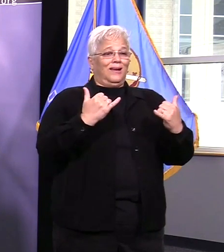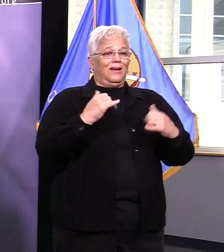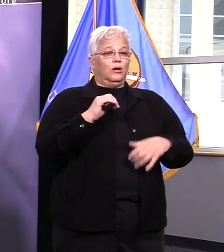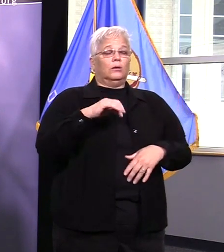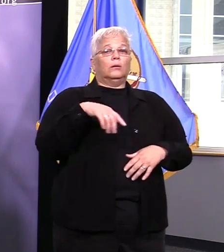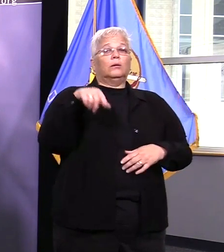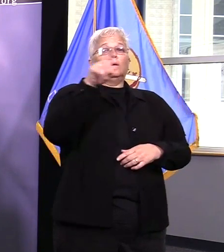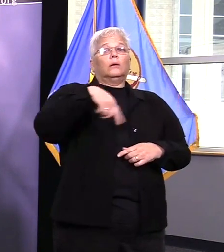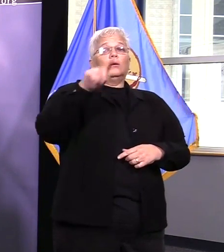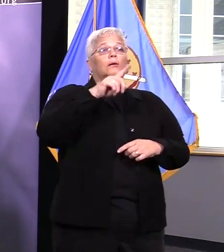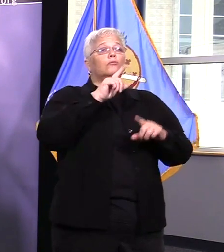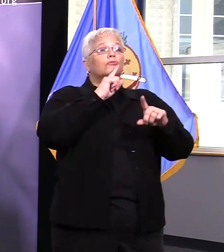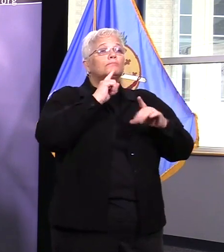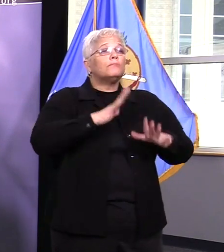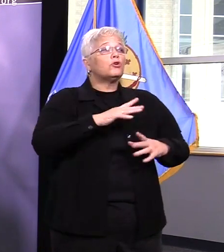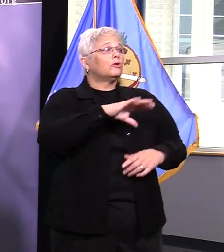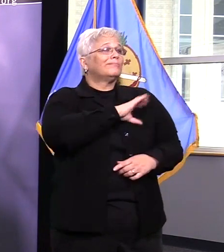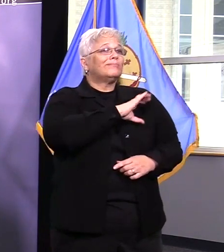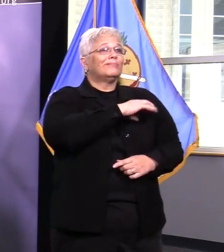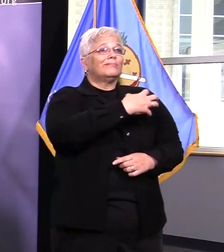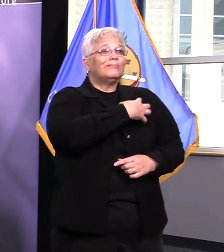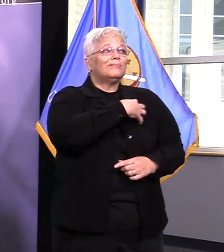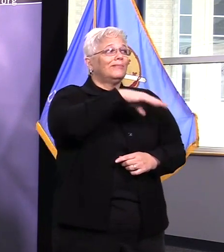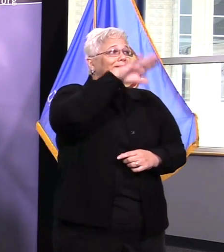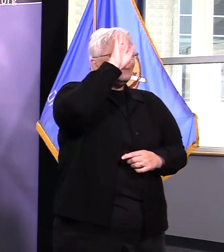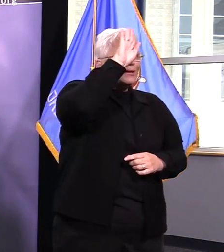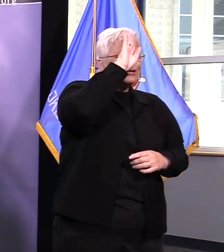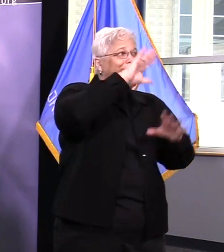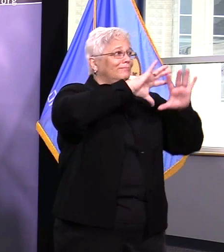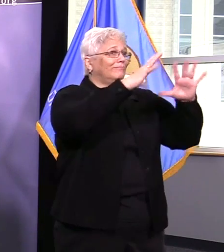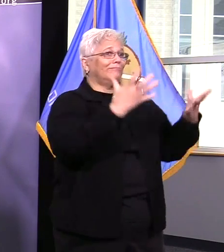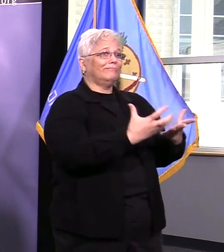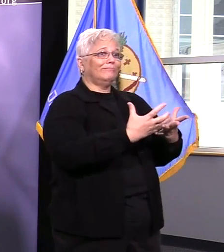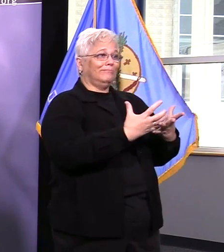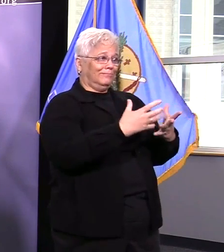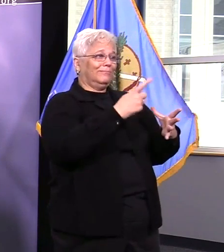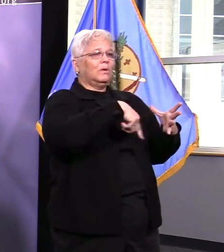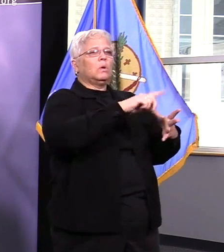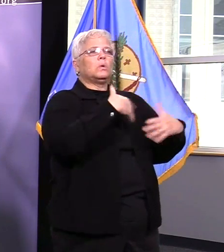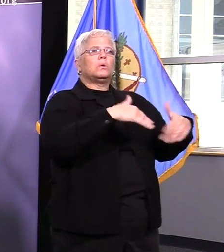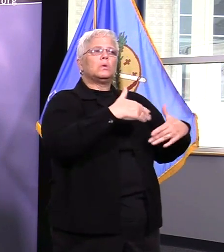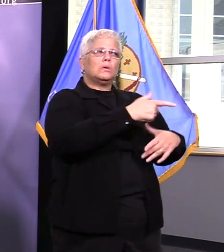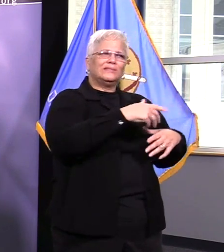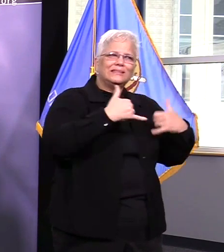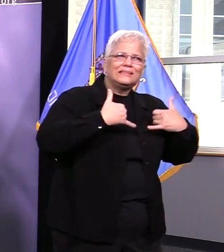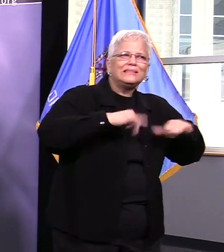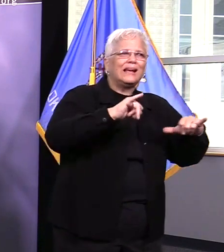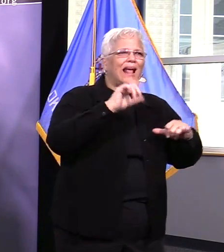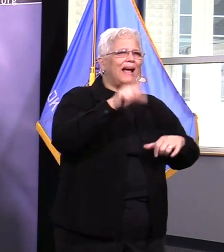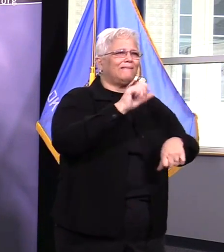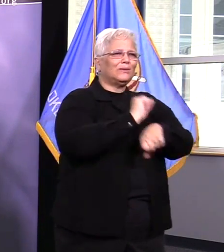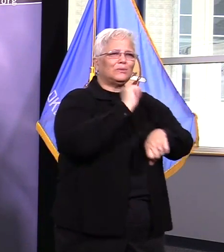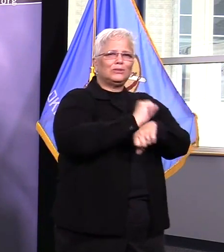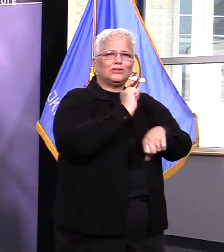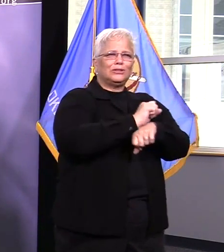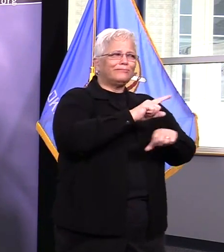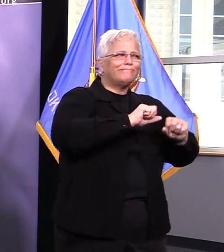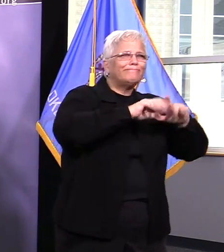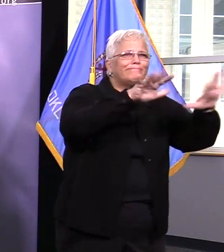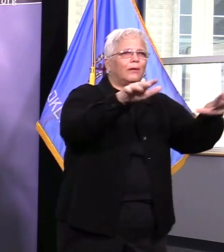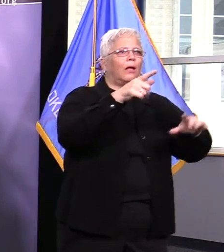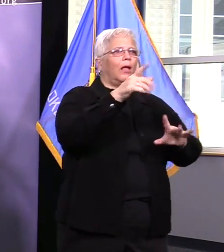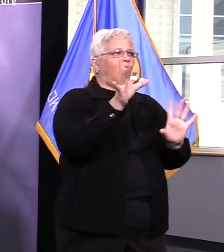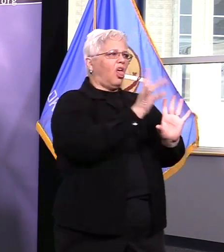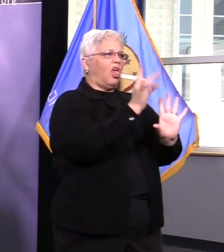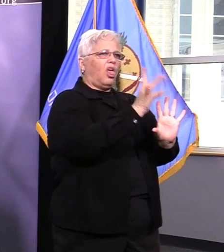right now and one employee who's tested positive for covet 19. i'm very grateful for the